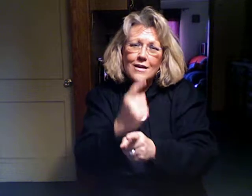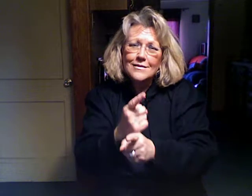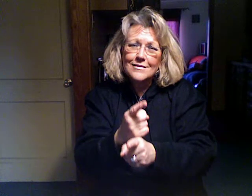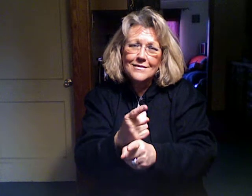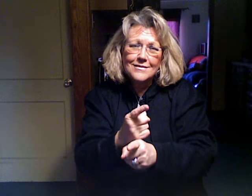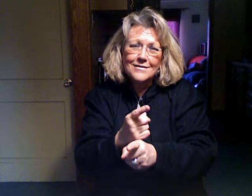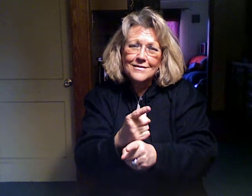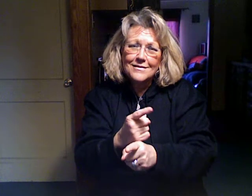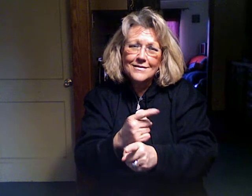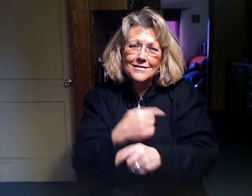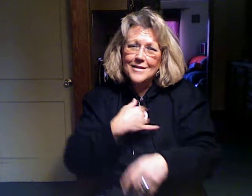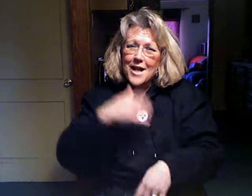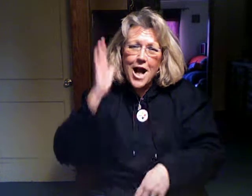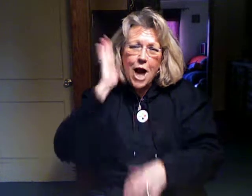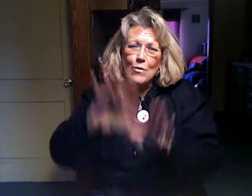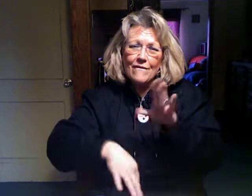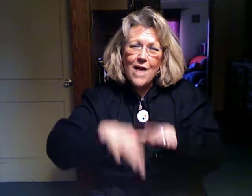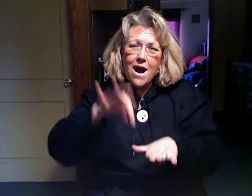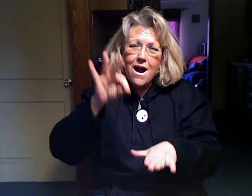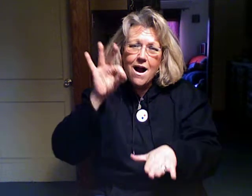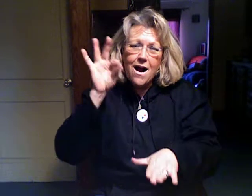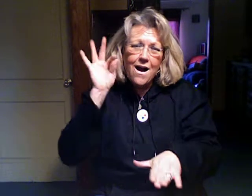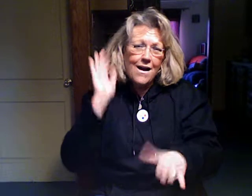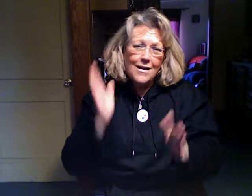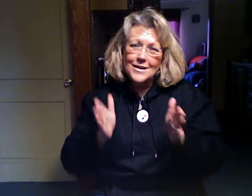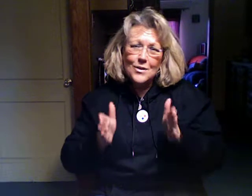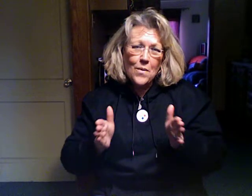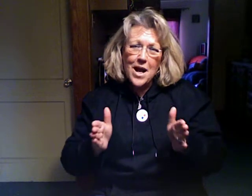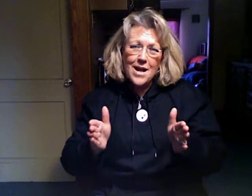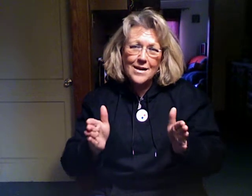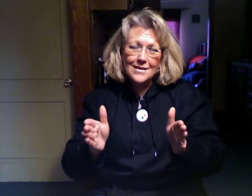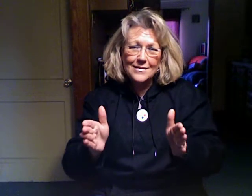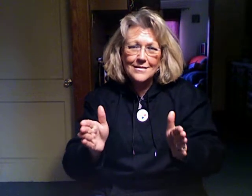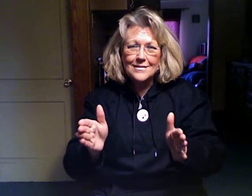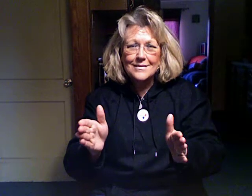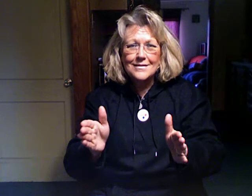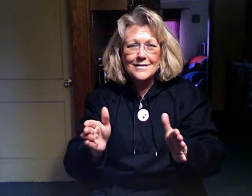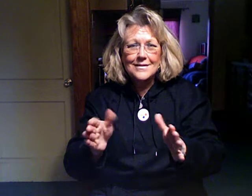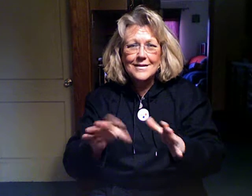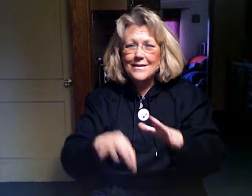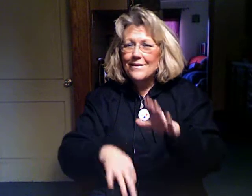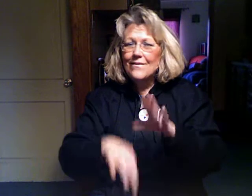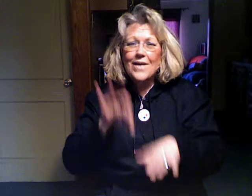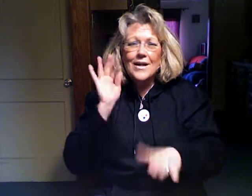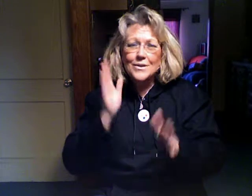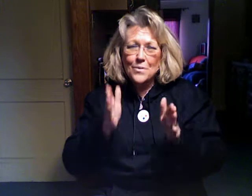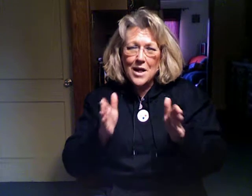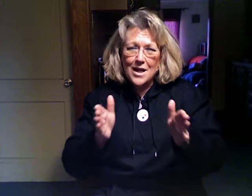I will find a way Find a way